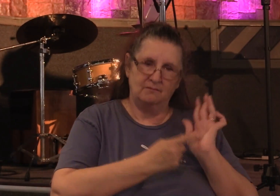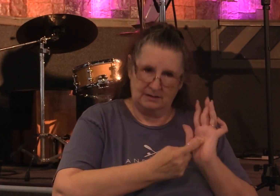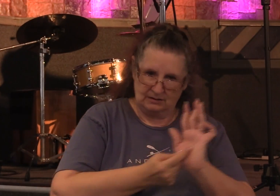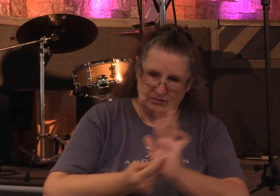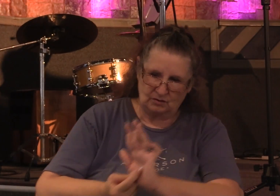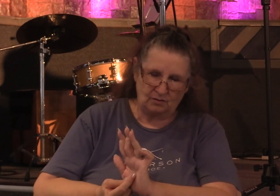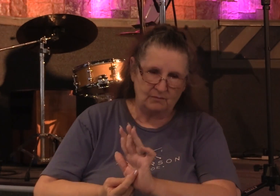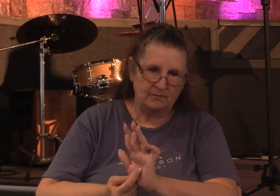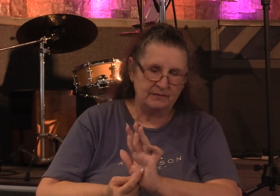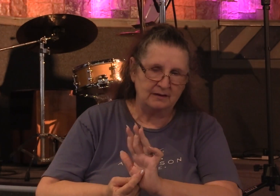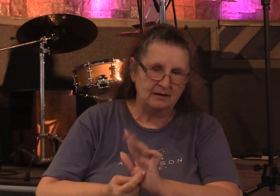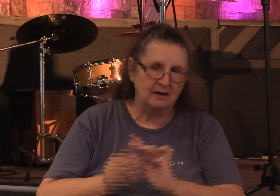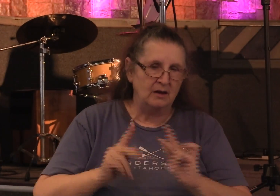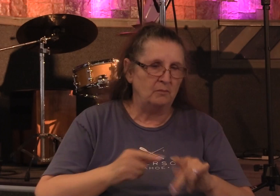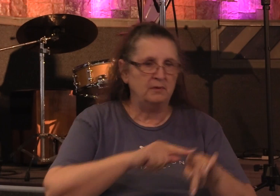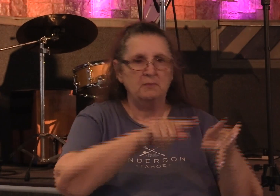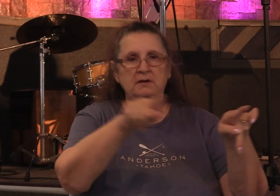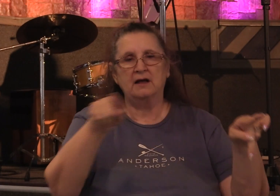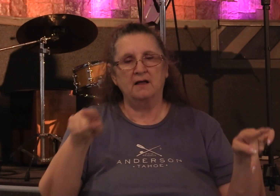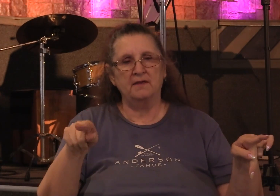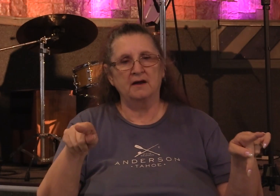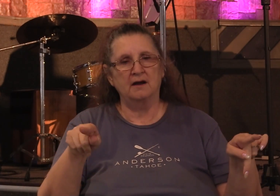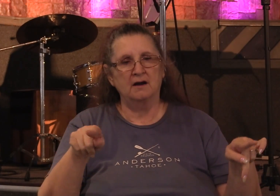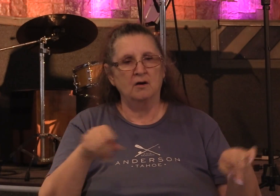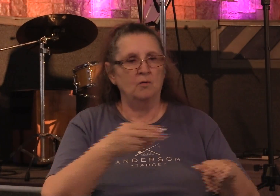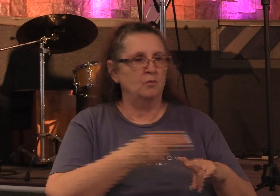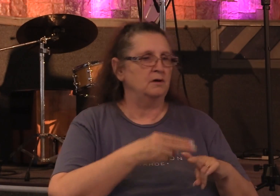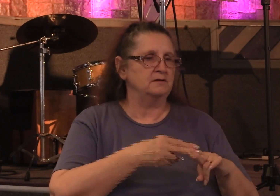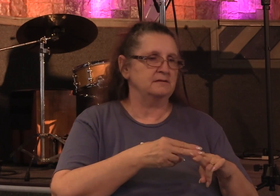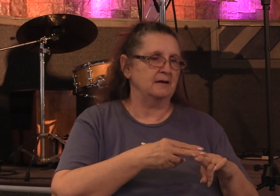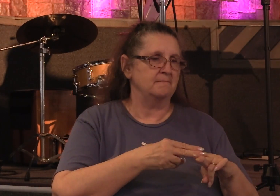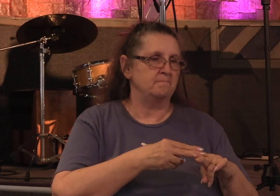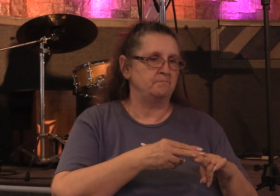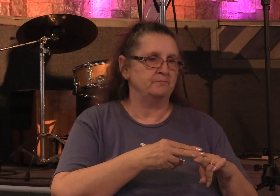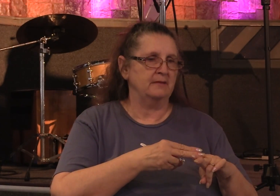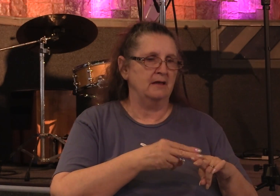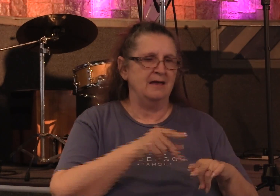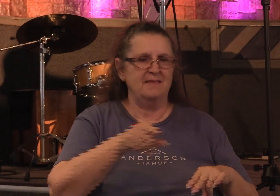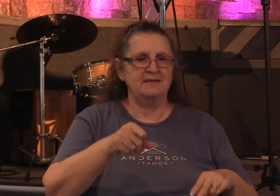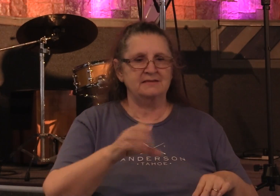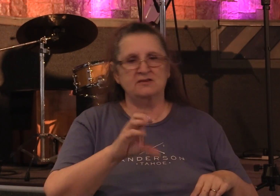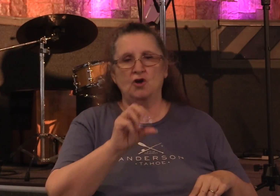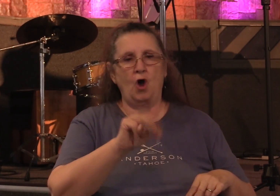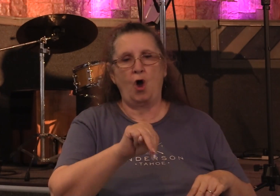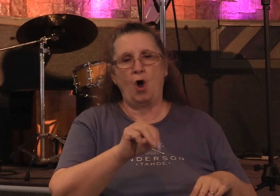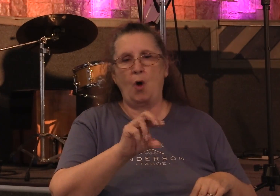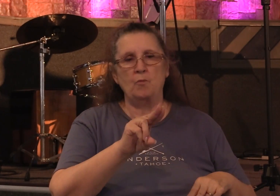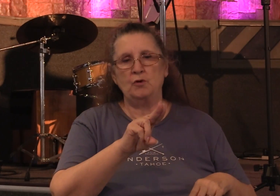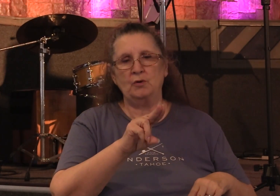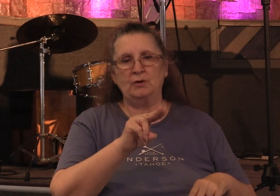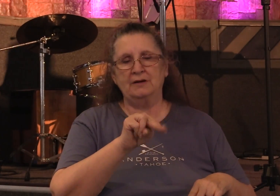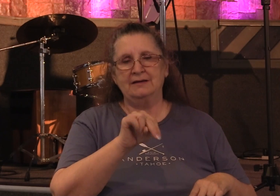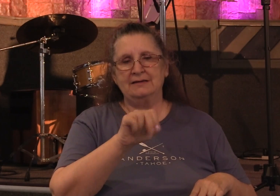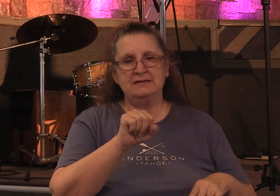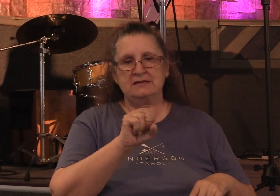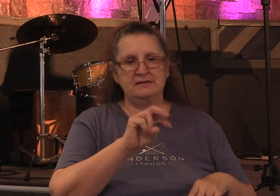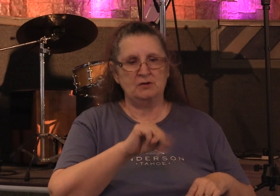There are those out there who will claim that this was communism in the early church. I mean,